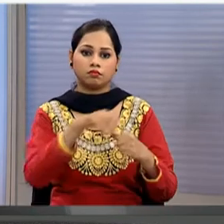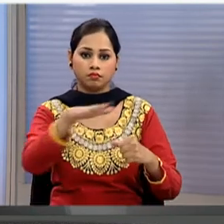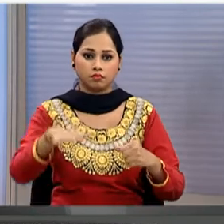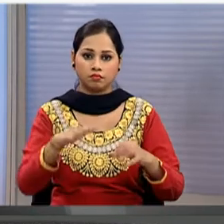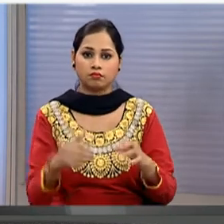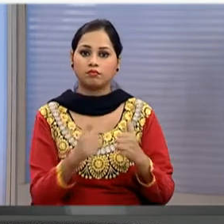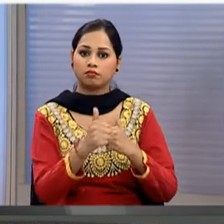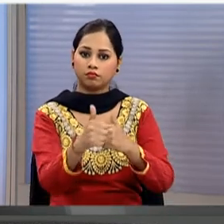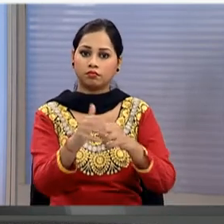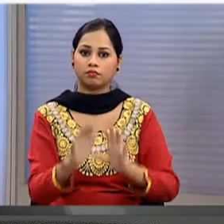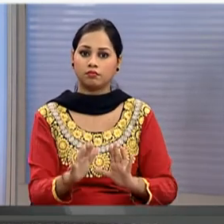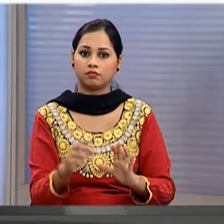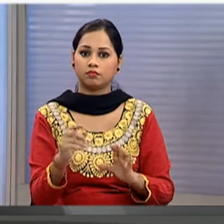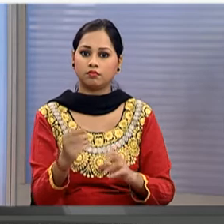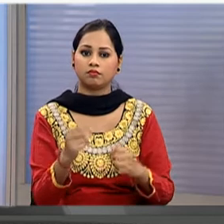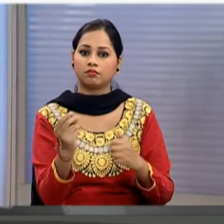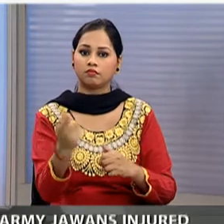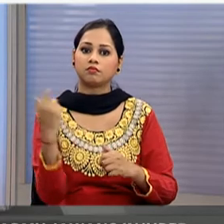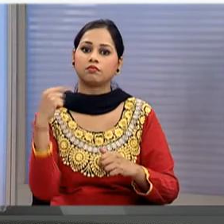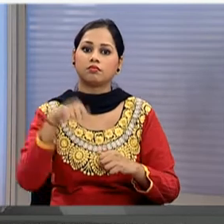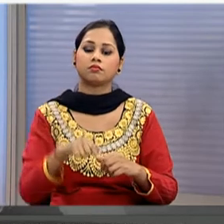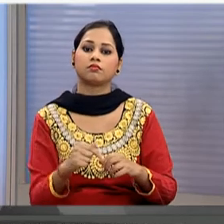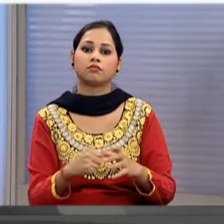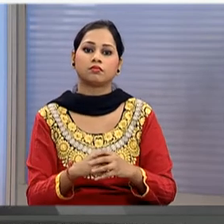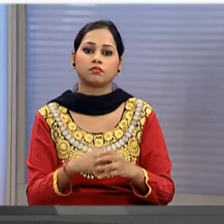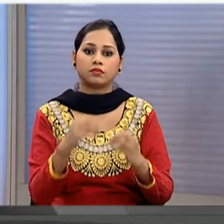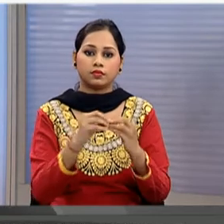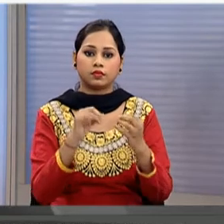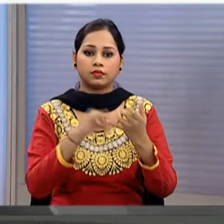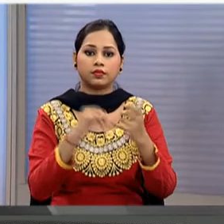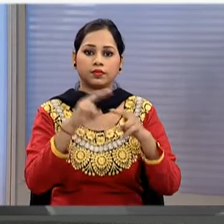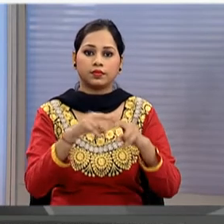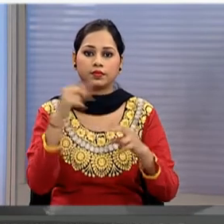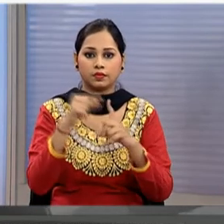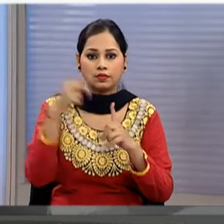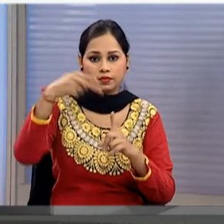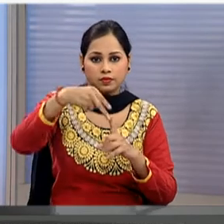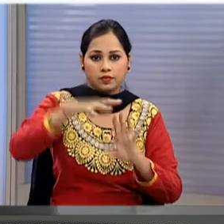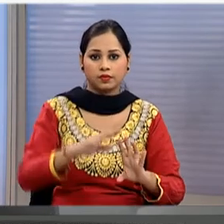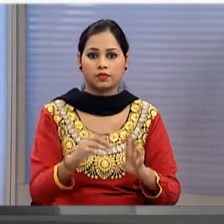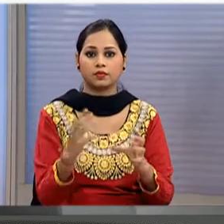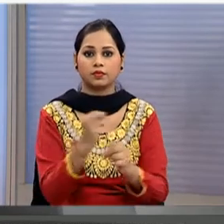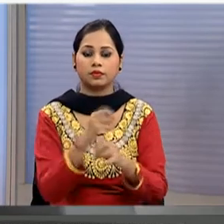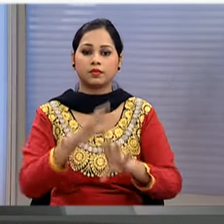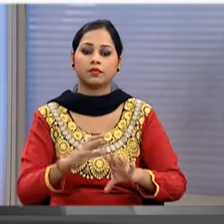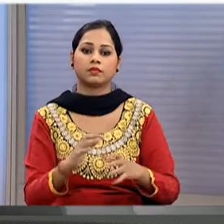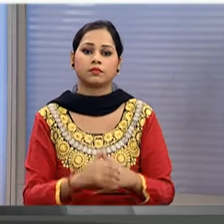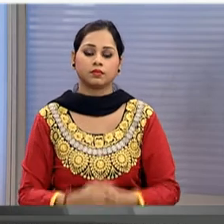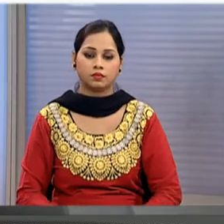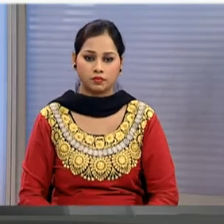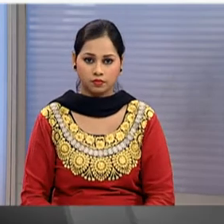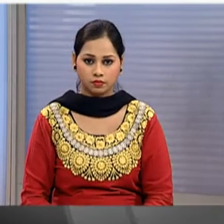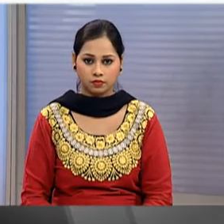following which it was immediately cordoned off a BSF patrol was fired upon by miscreants hold up there